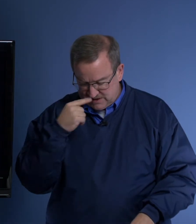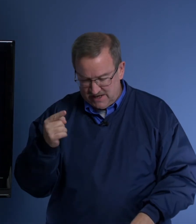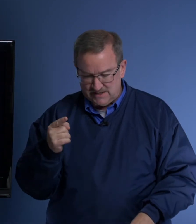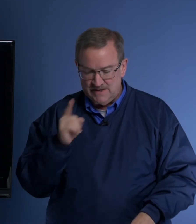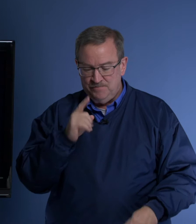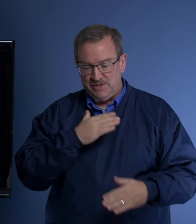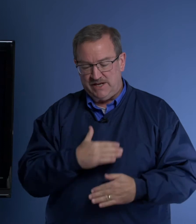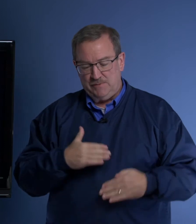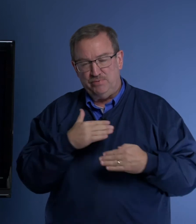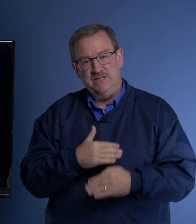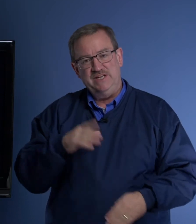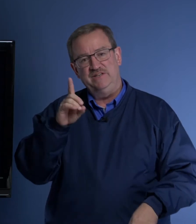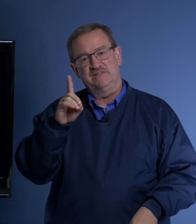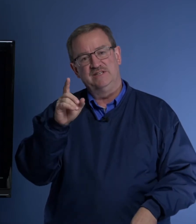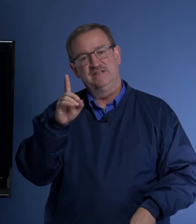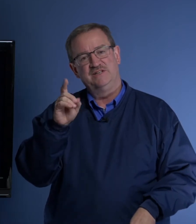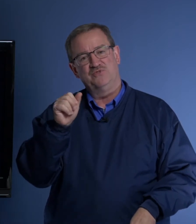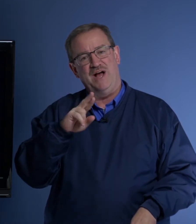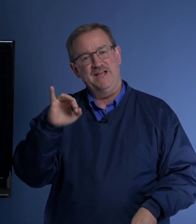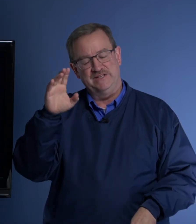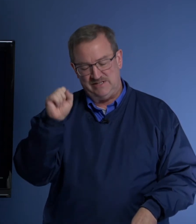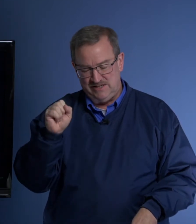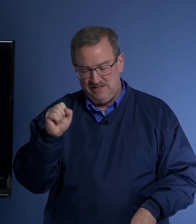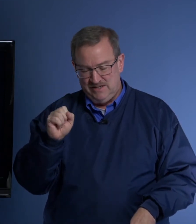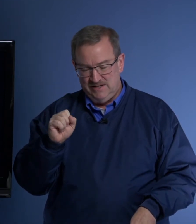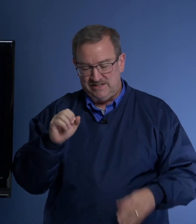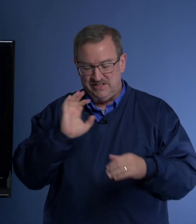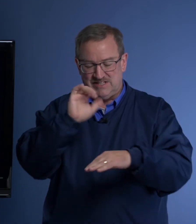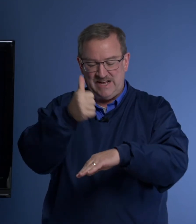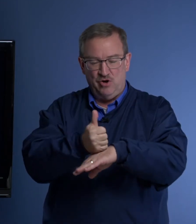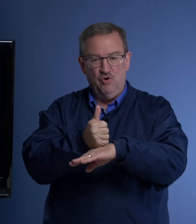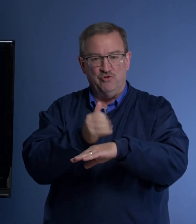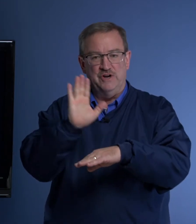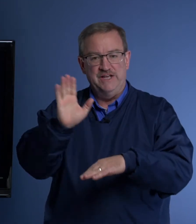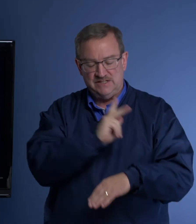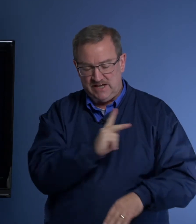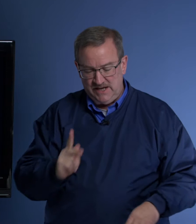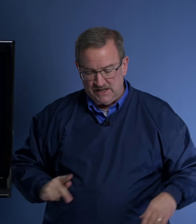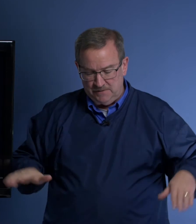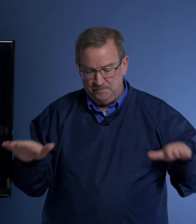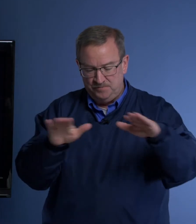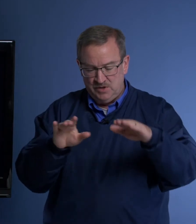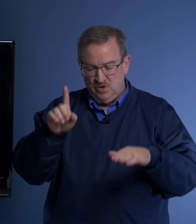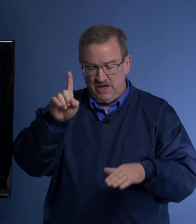says that it pleased Darius to set over his kingdom and